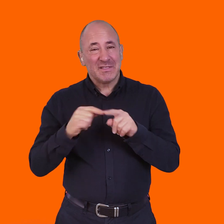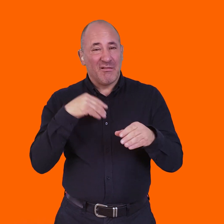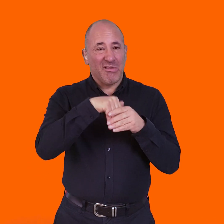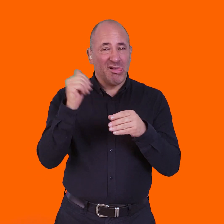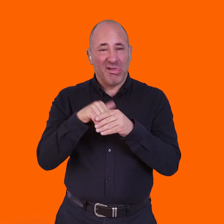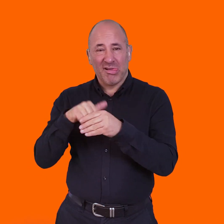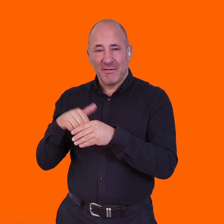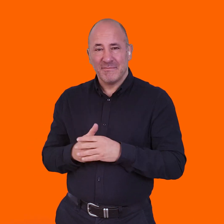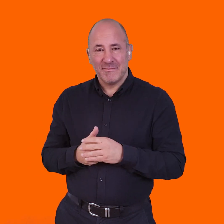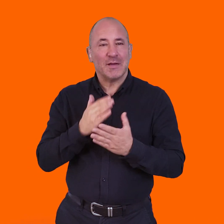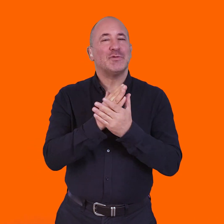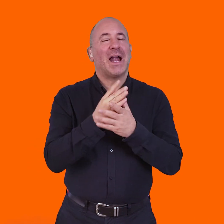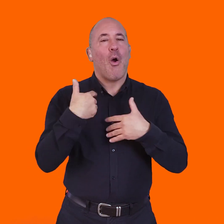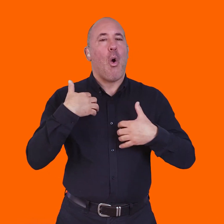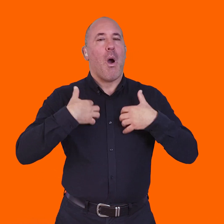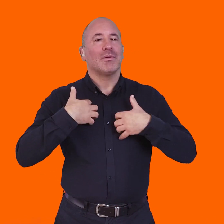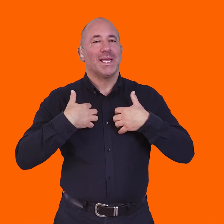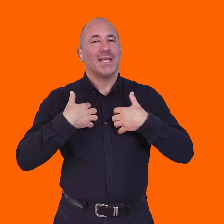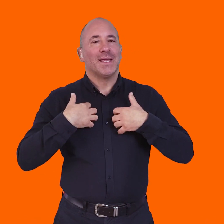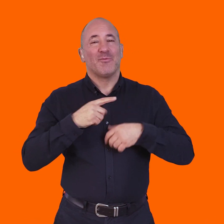bands from my early teenage years.